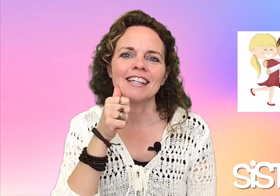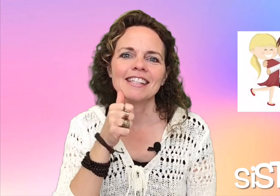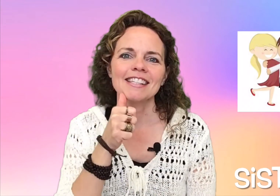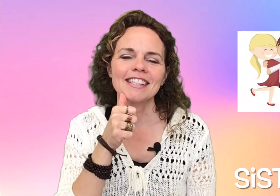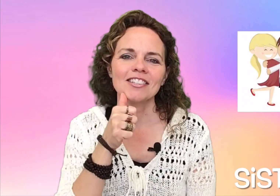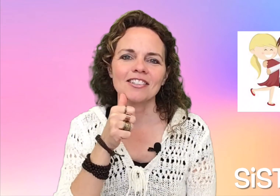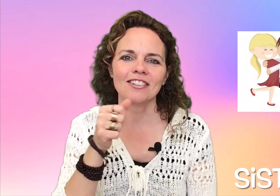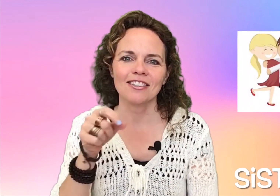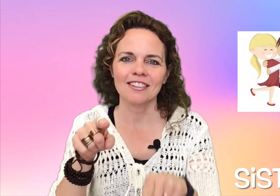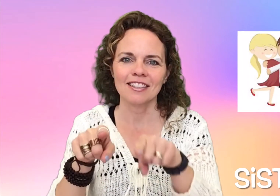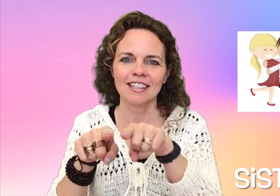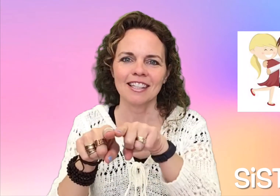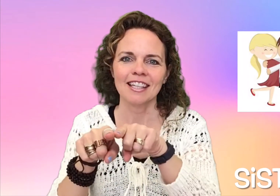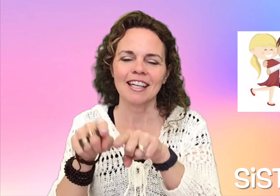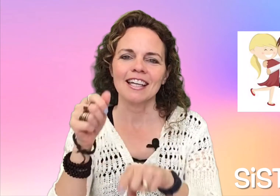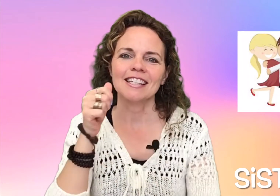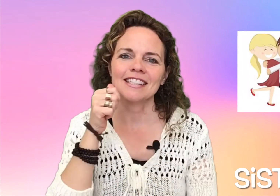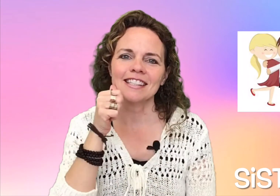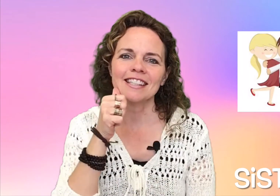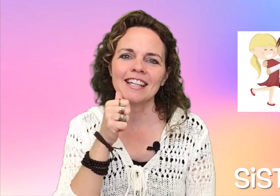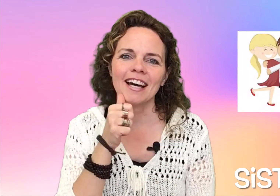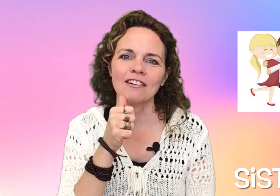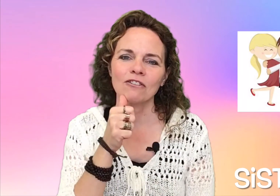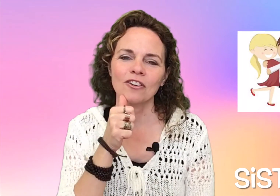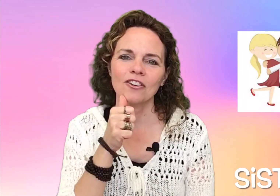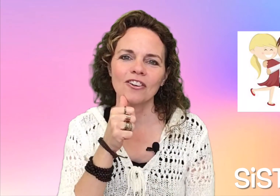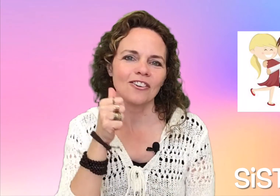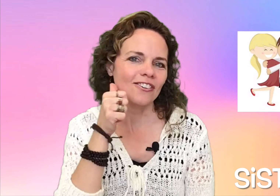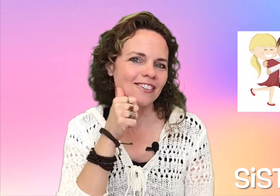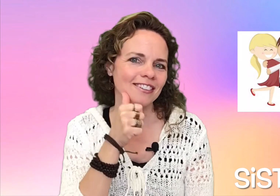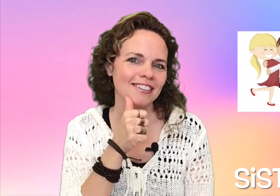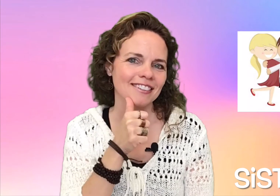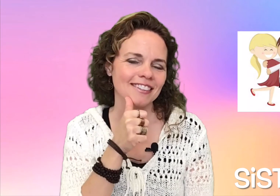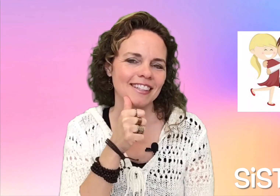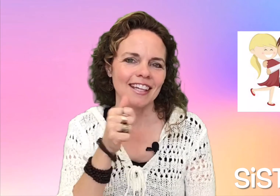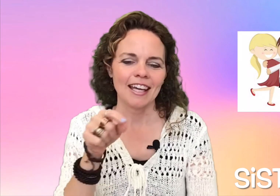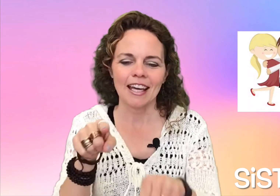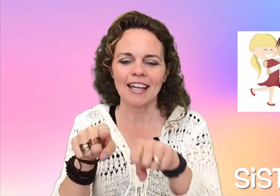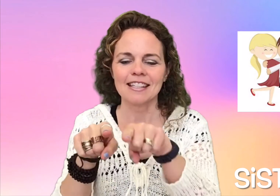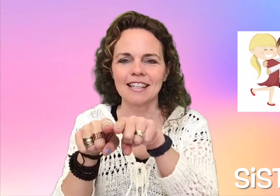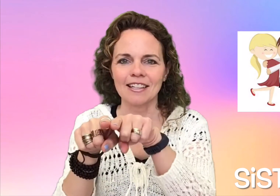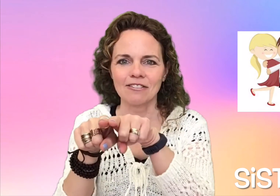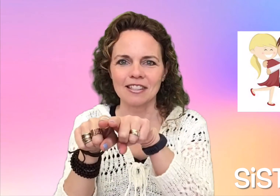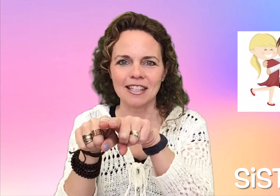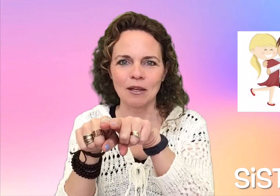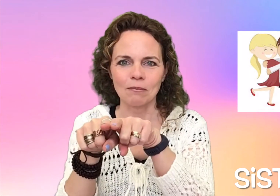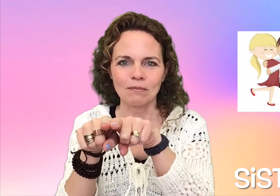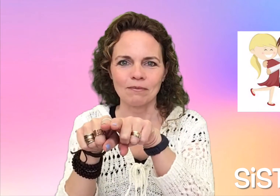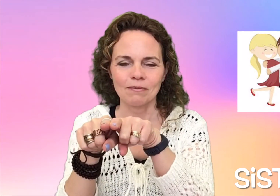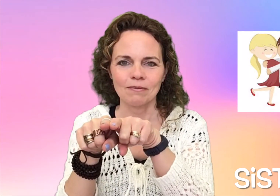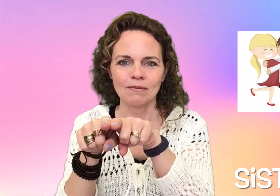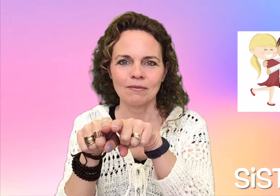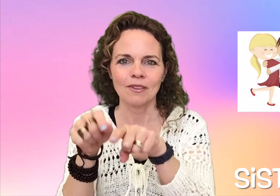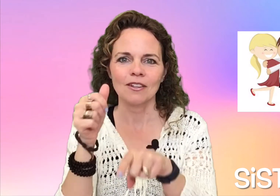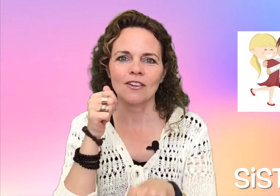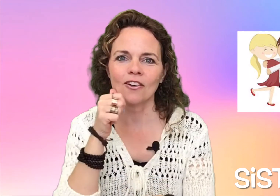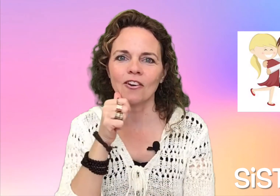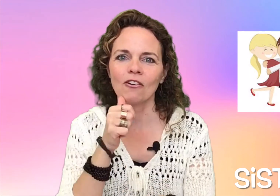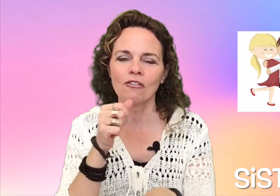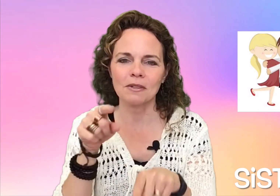Sister is the sign for girl and the sign for same. The girl from the